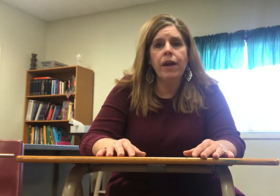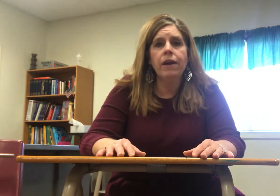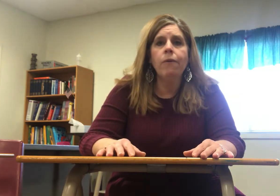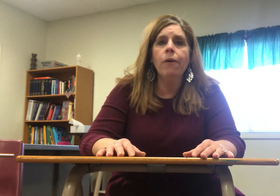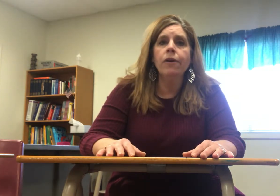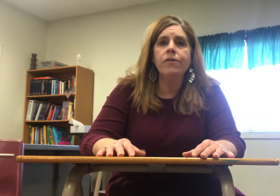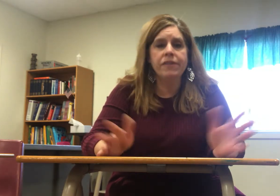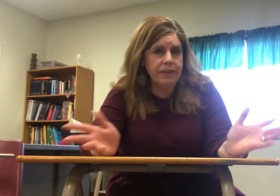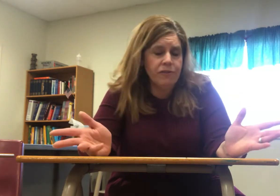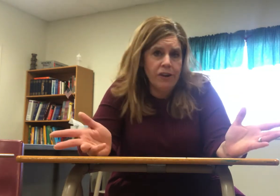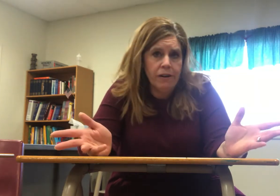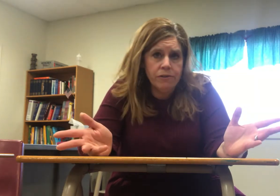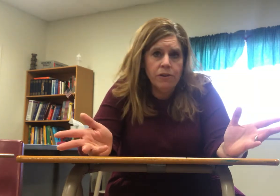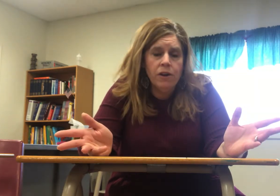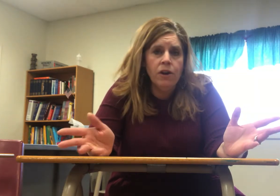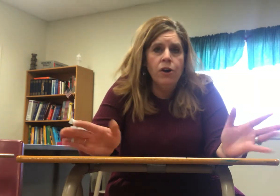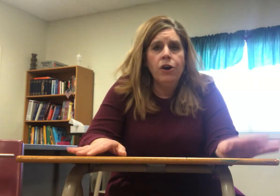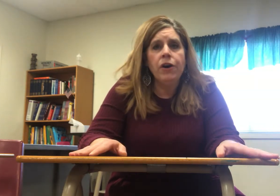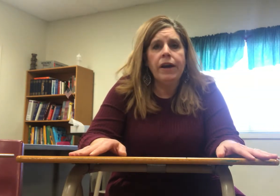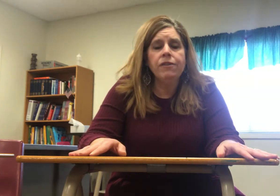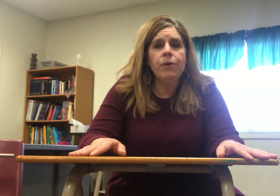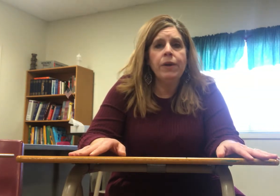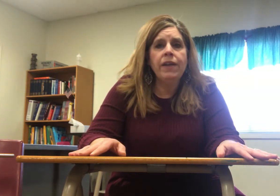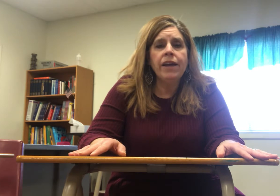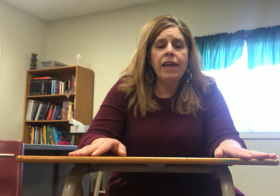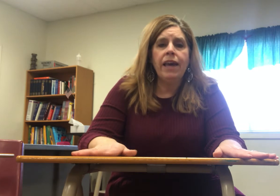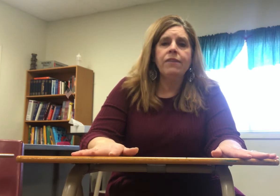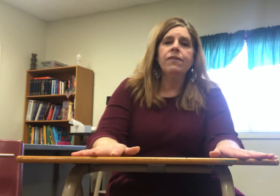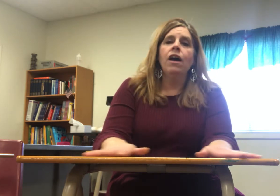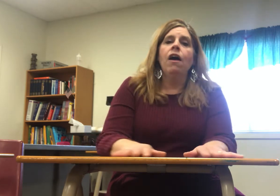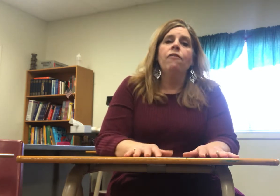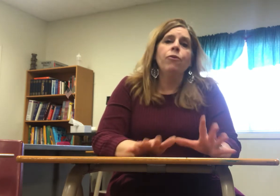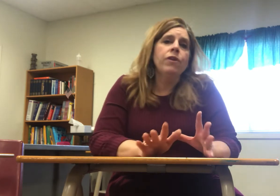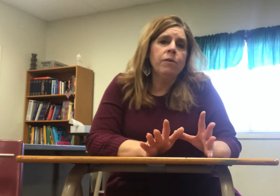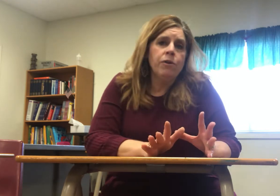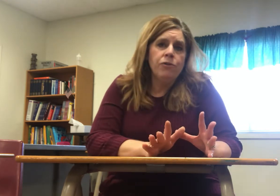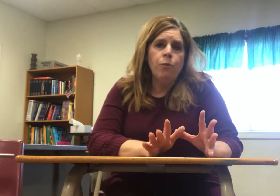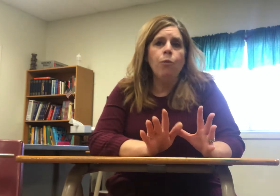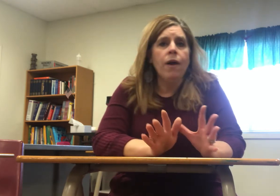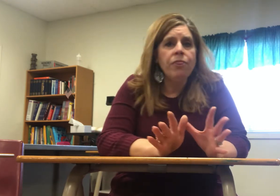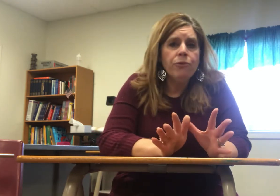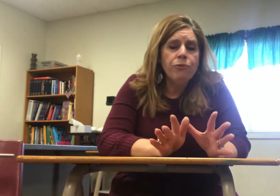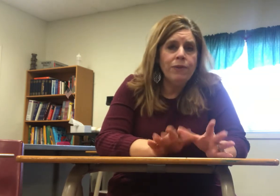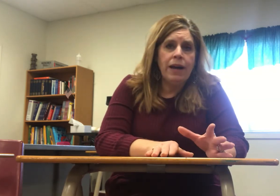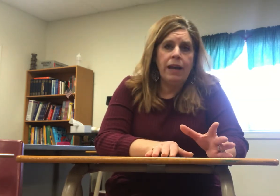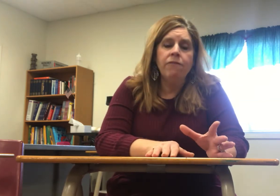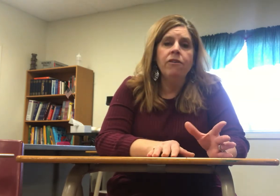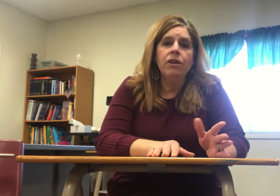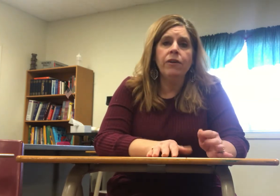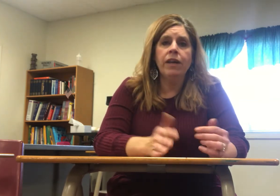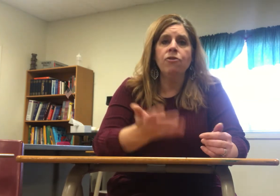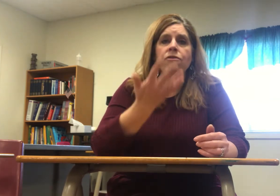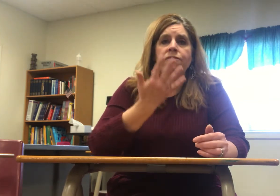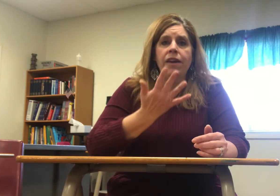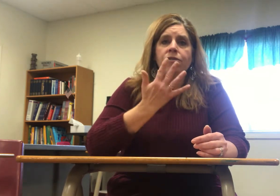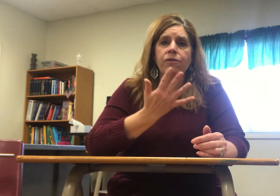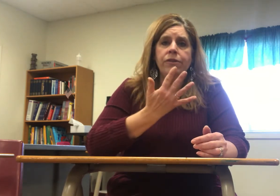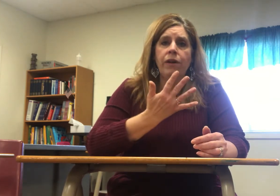or 16 chairs alright so in that case for the numbers one through five your hands should face yourself